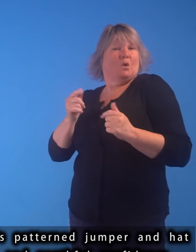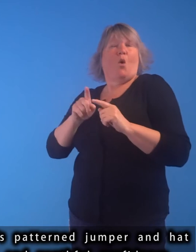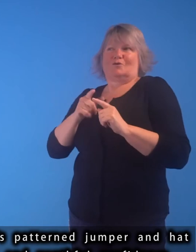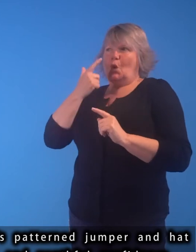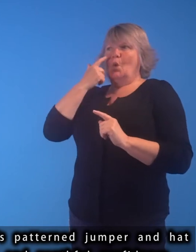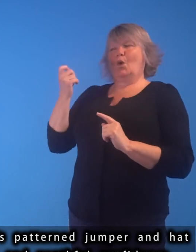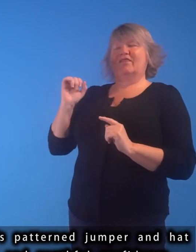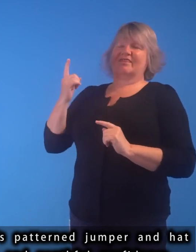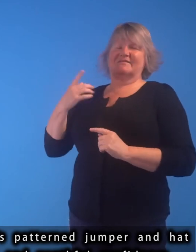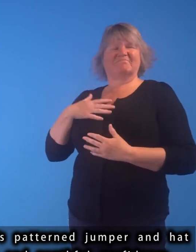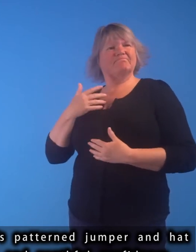sense and youthful confidence.